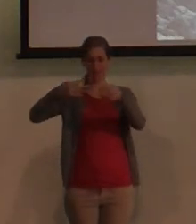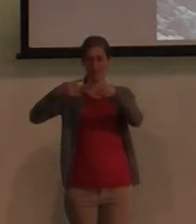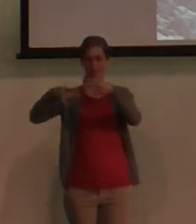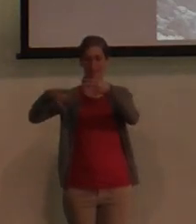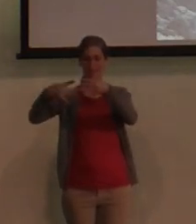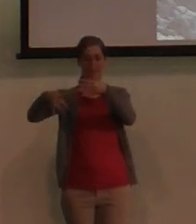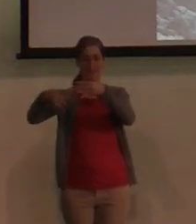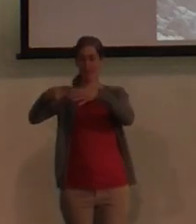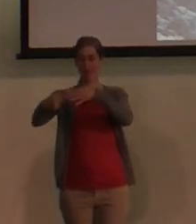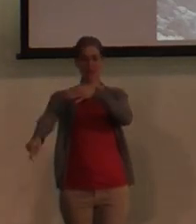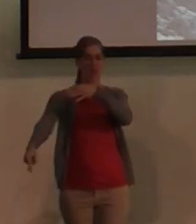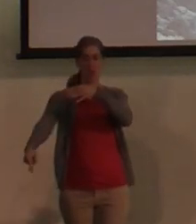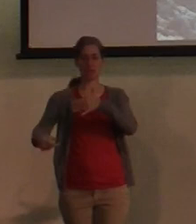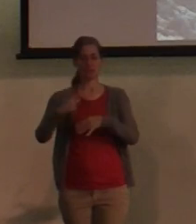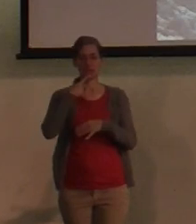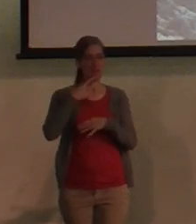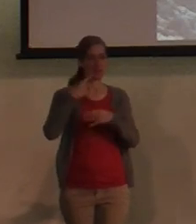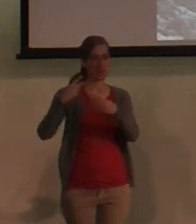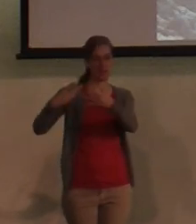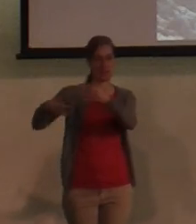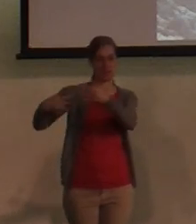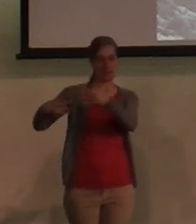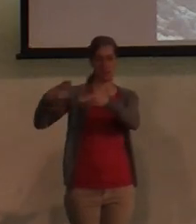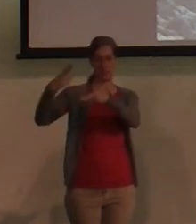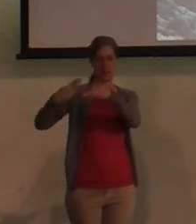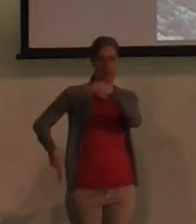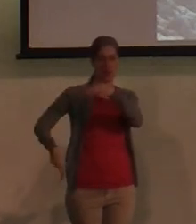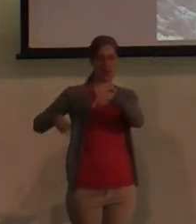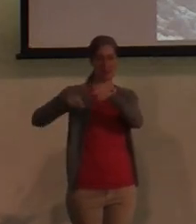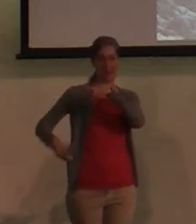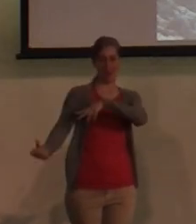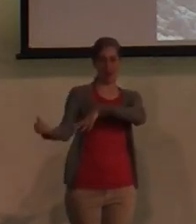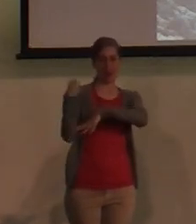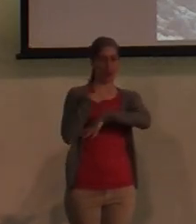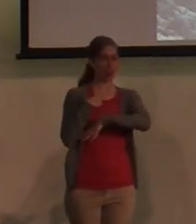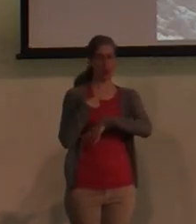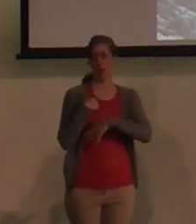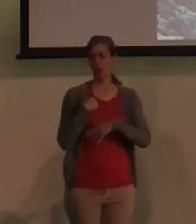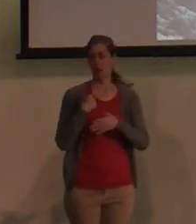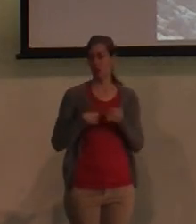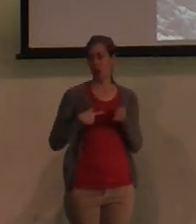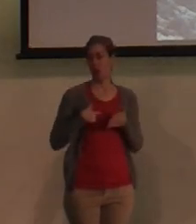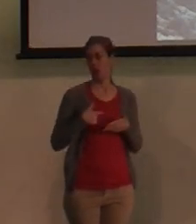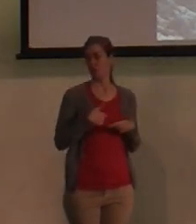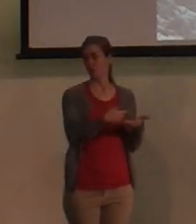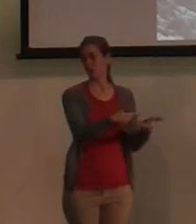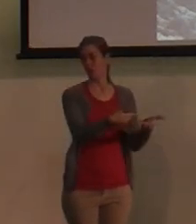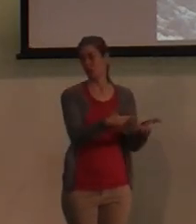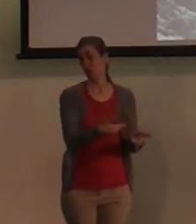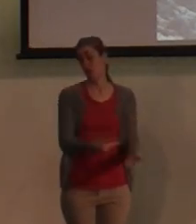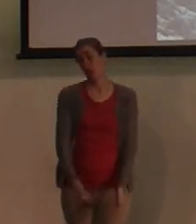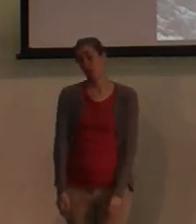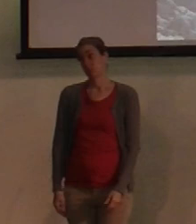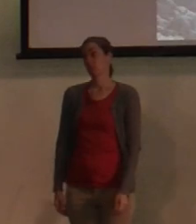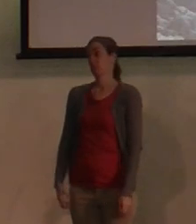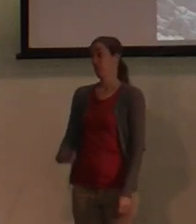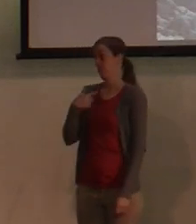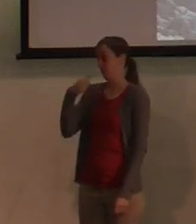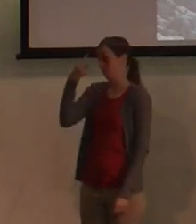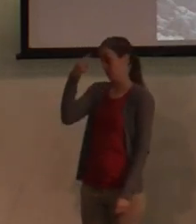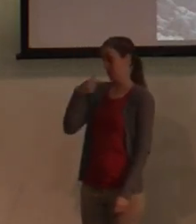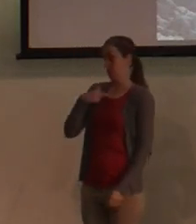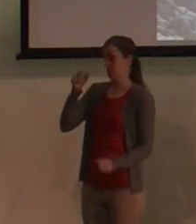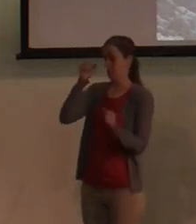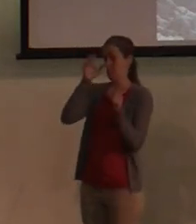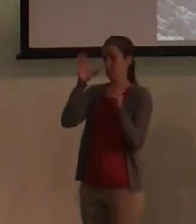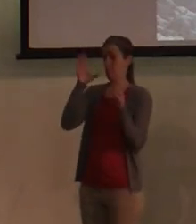says, the gates of hell will not prevail against what I have to bring into the kingdom. And so for me, I'm like, wow, I've always